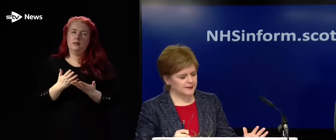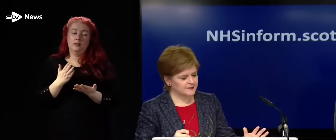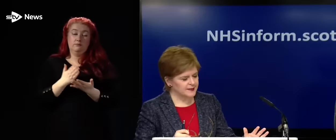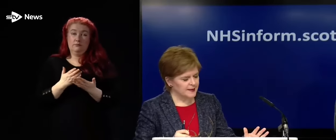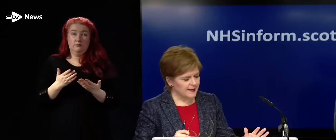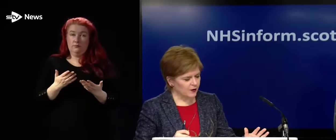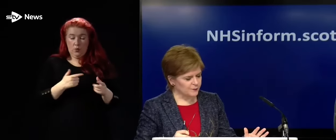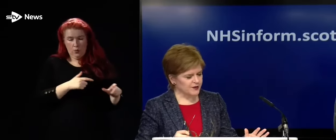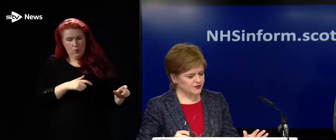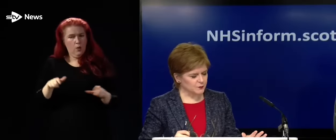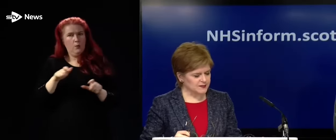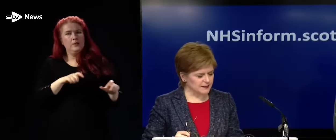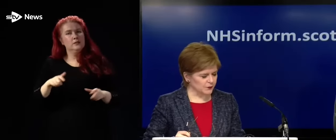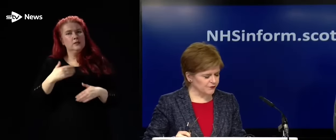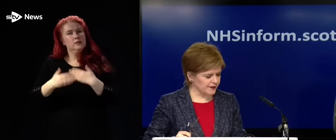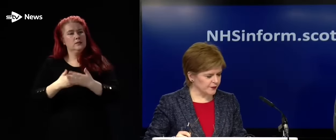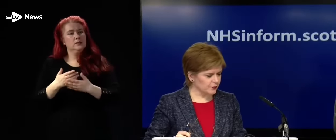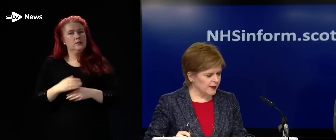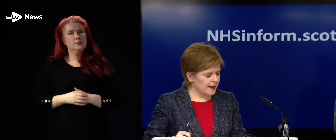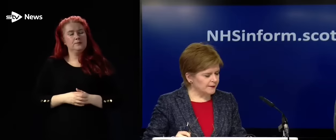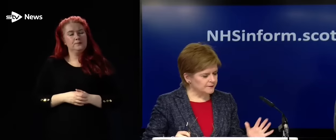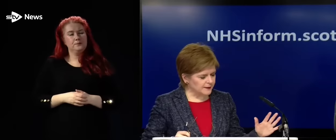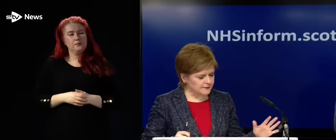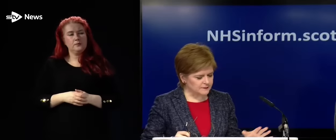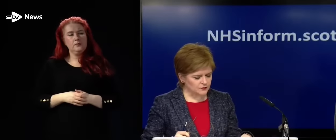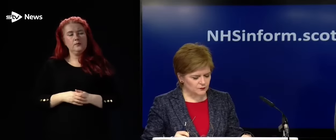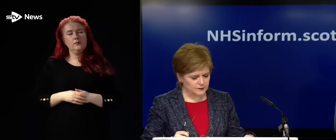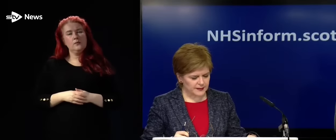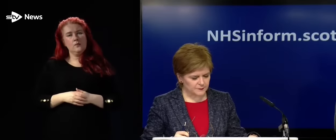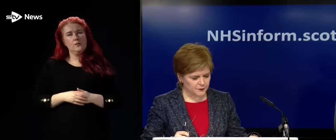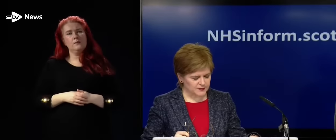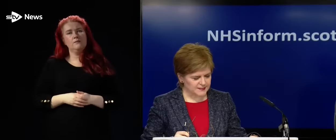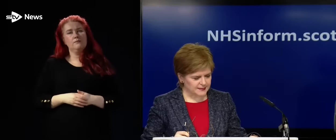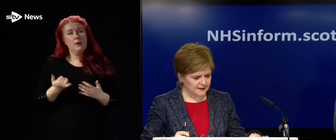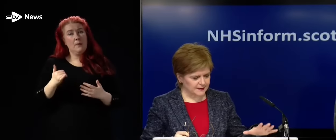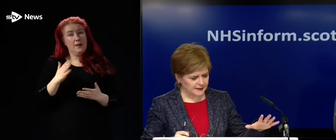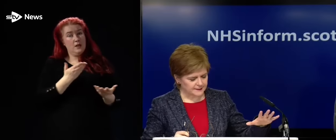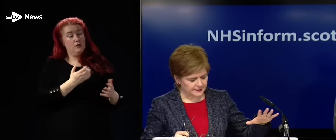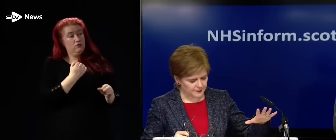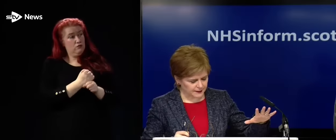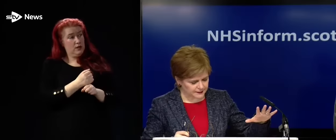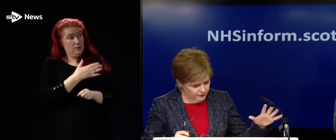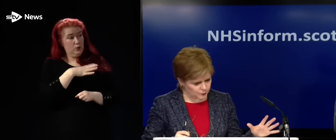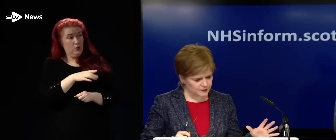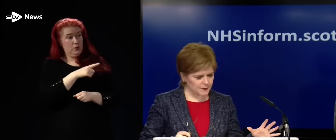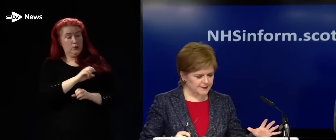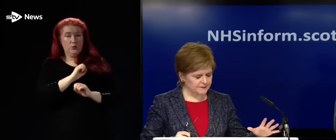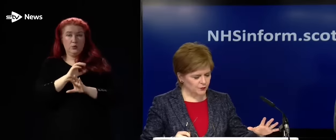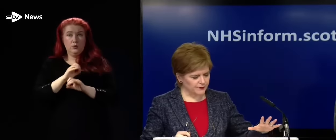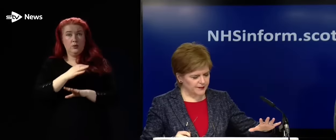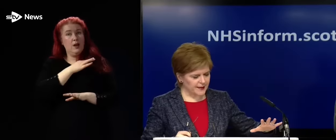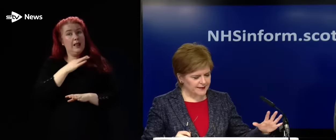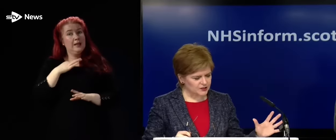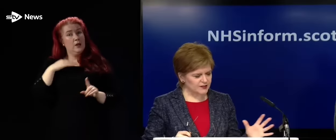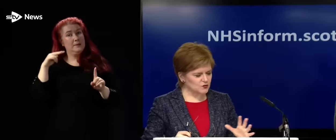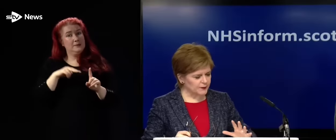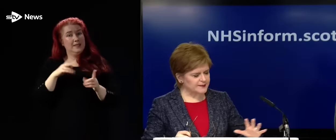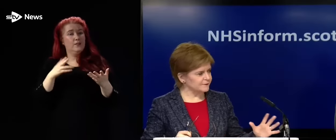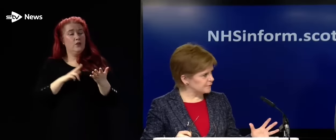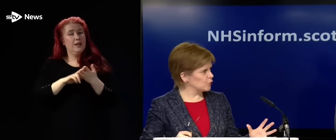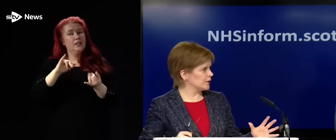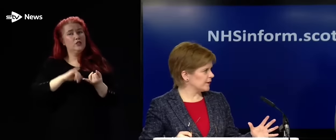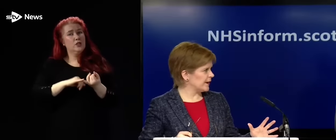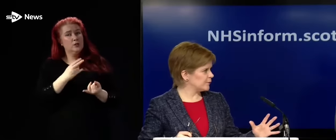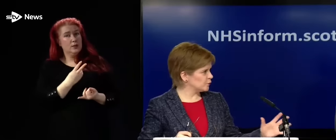exceptional periods of pressure that we're dealing with right now. I don't know, Graeme, if you want to give a clinical perspective on the NHS